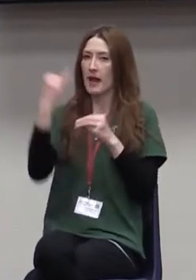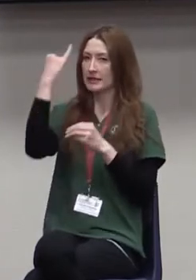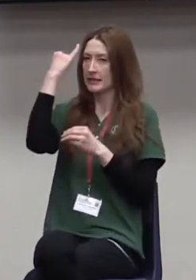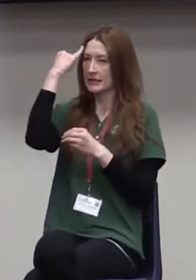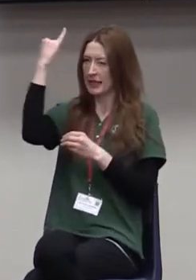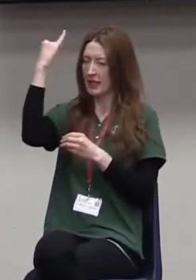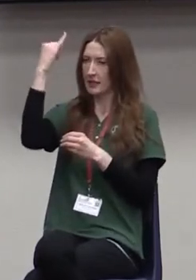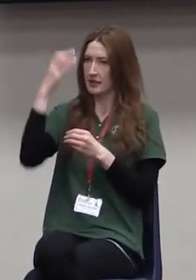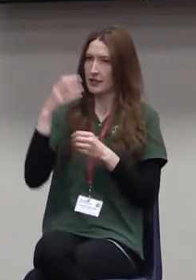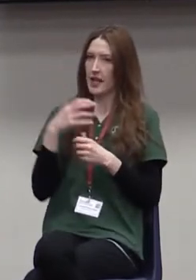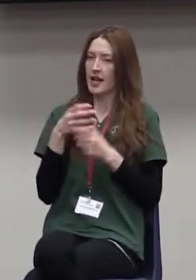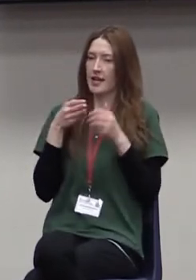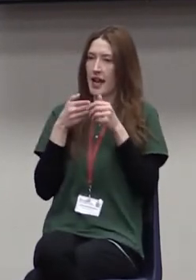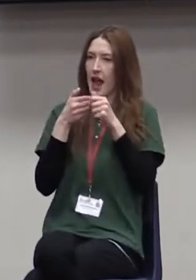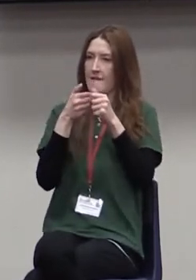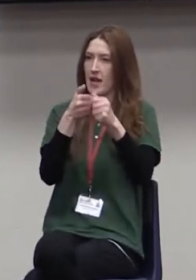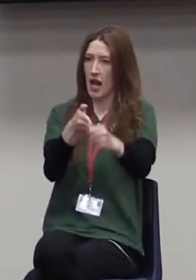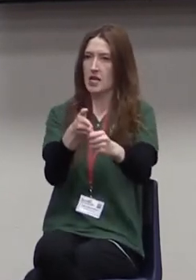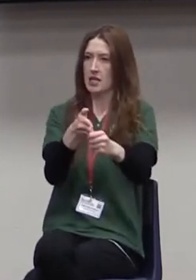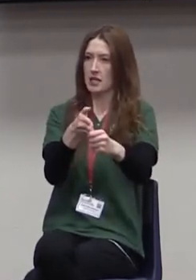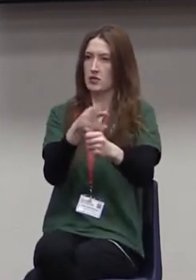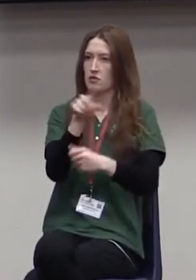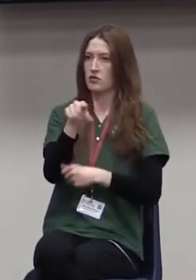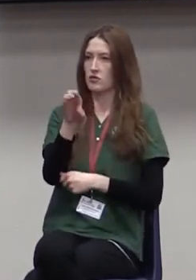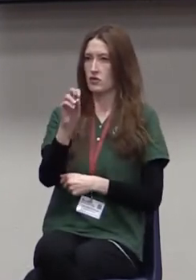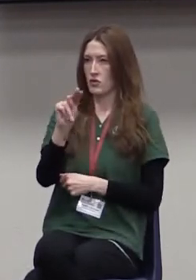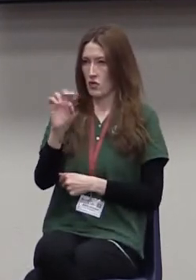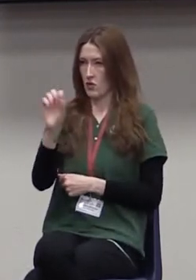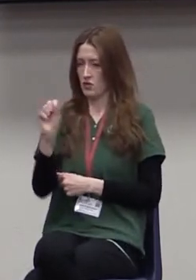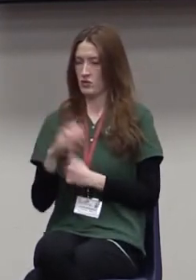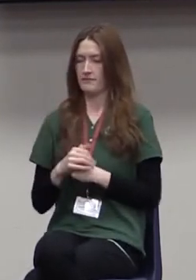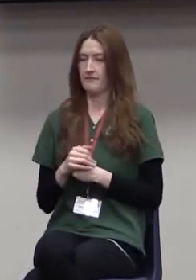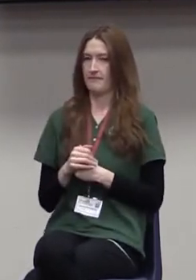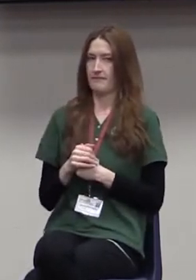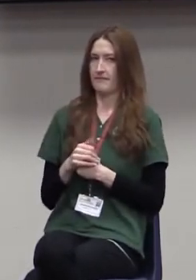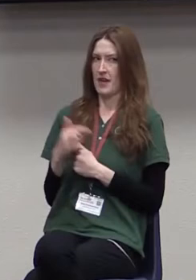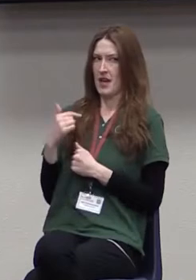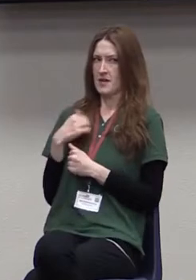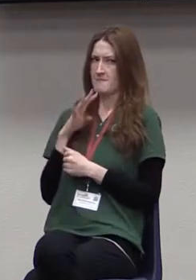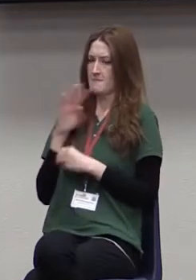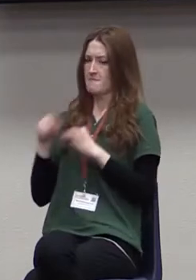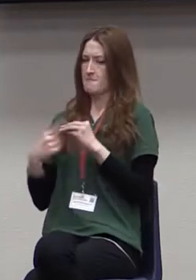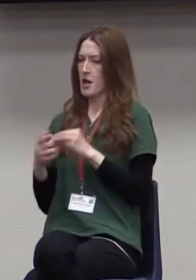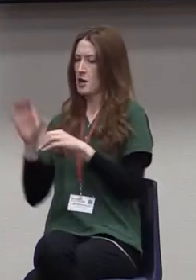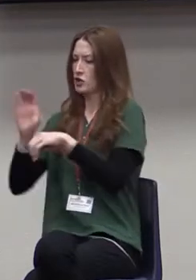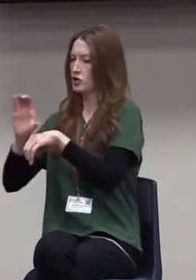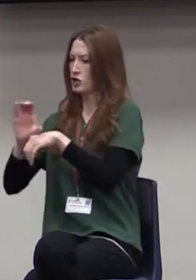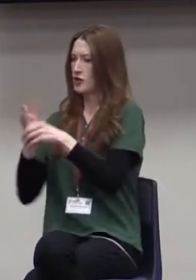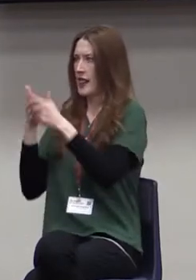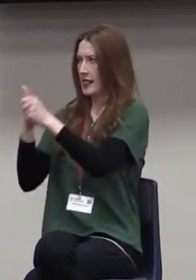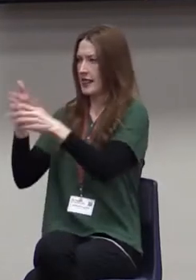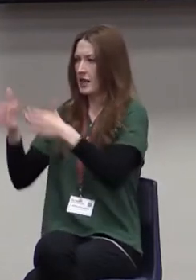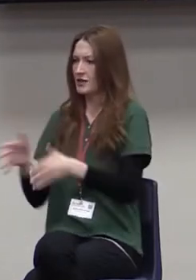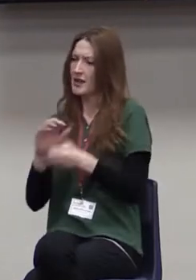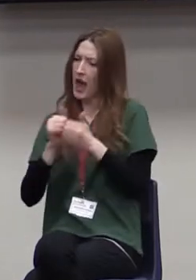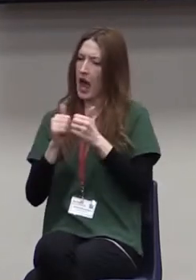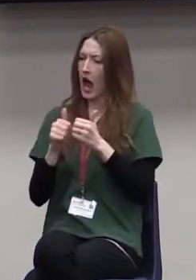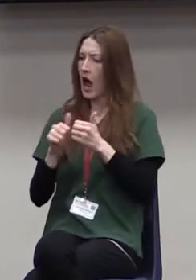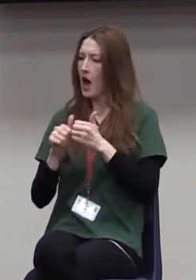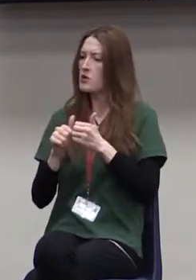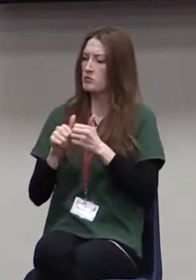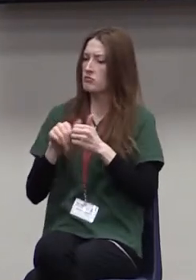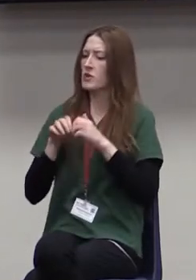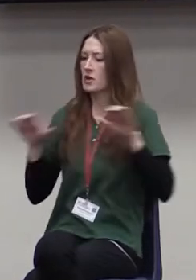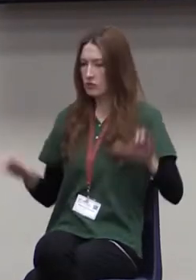navigating the zones. And when I think about the church and how leaders are going to conduct themselves, how they're going to work as they are